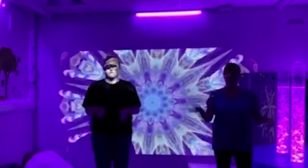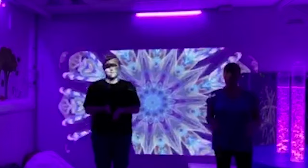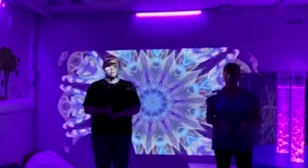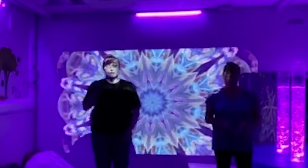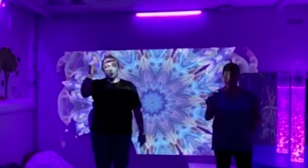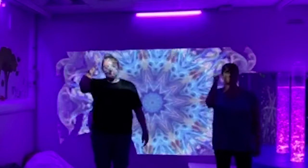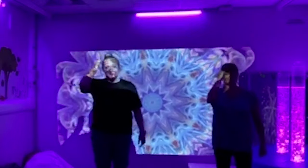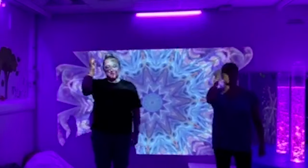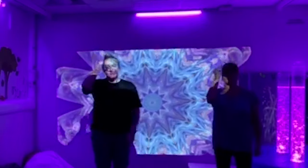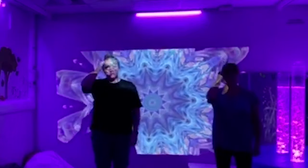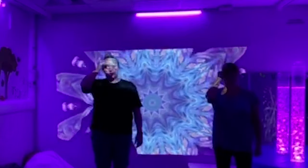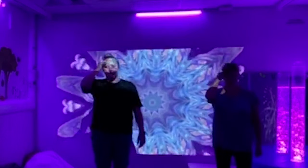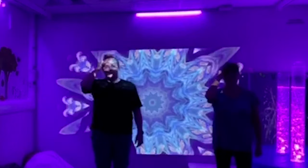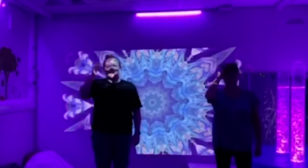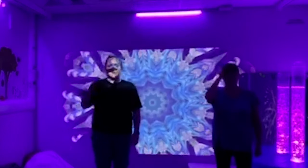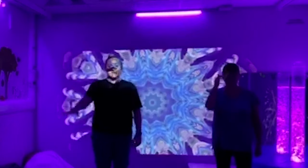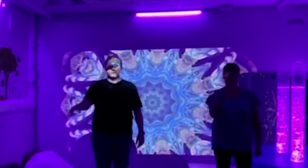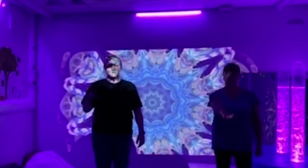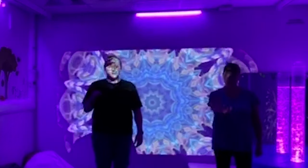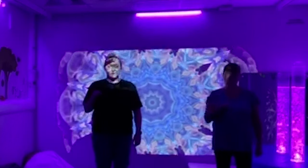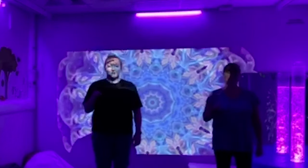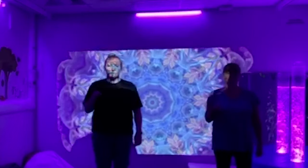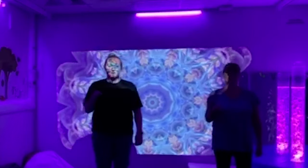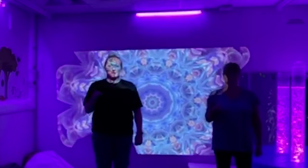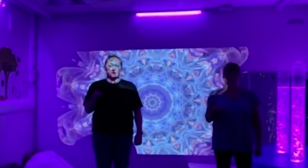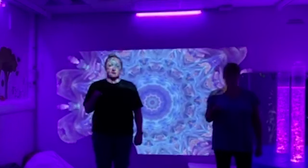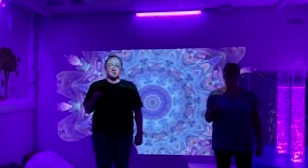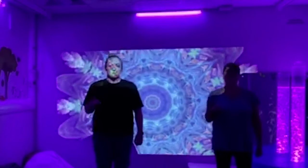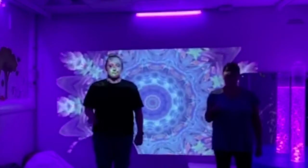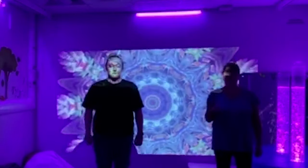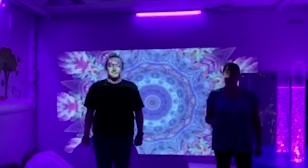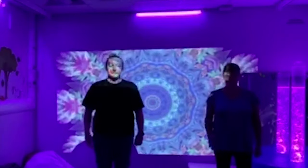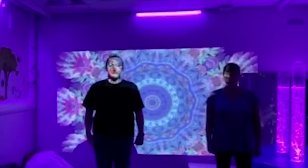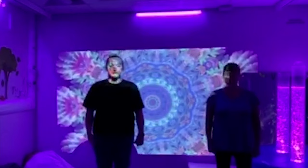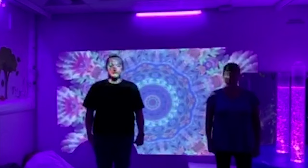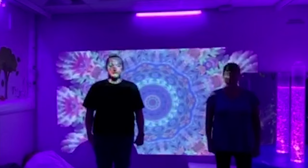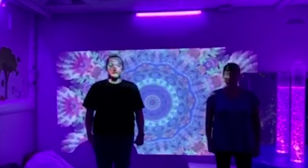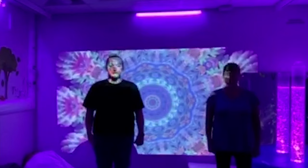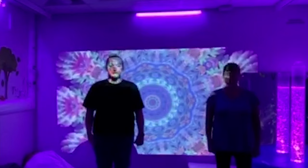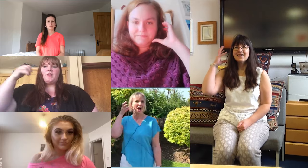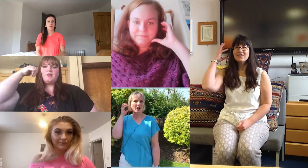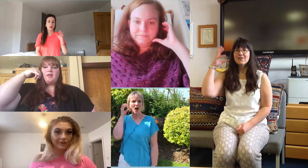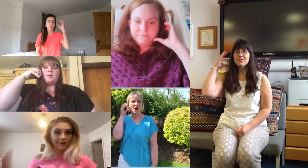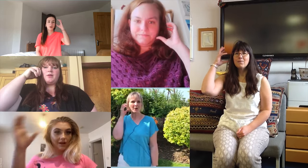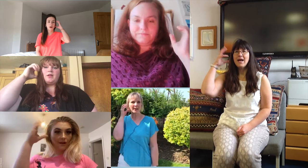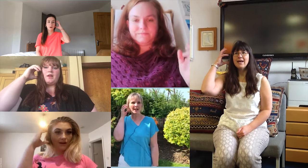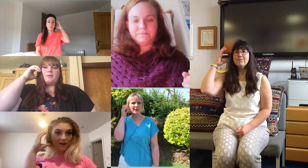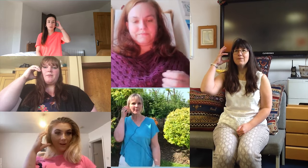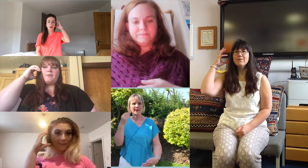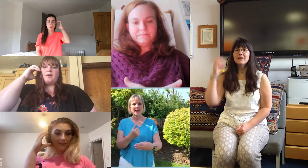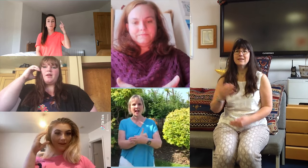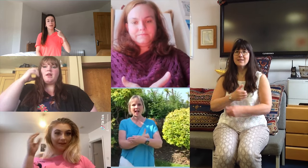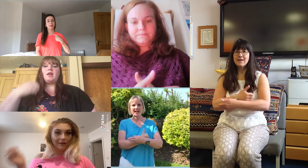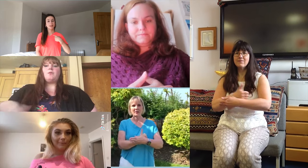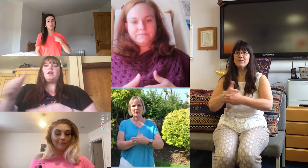world makes you crazy And you've taken all you can bear Just call